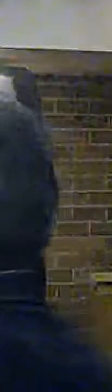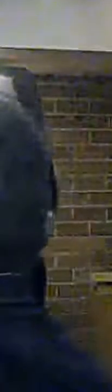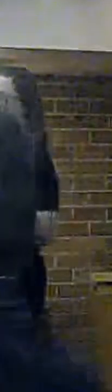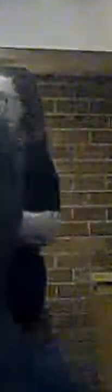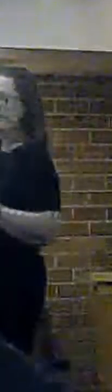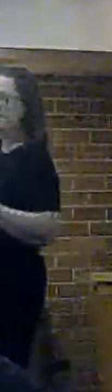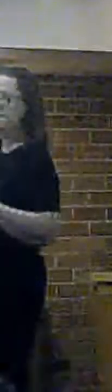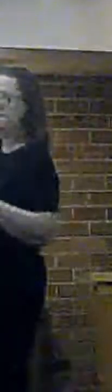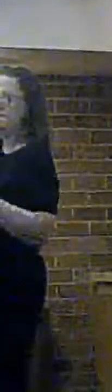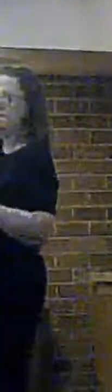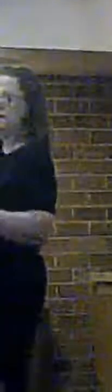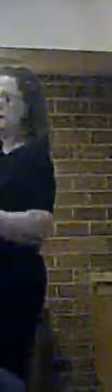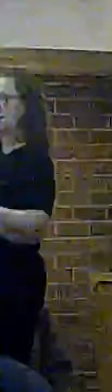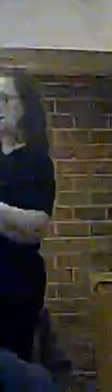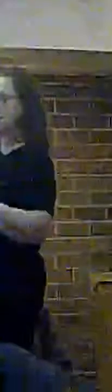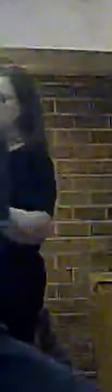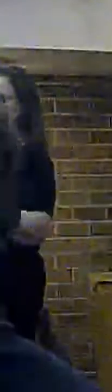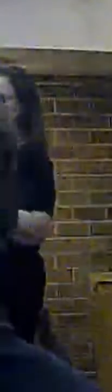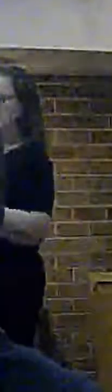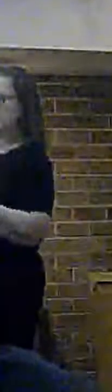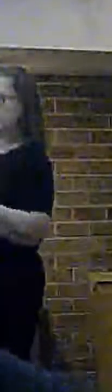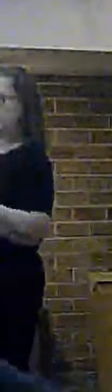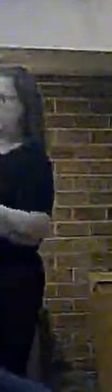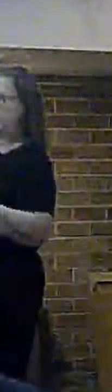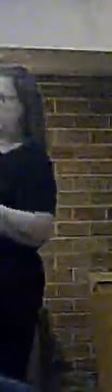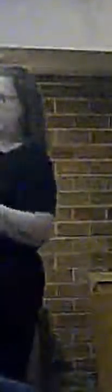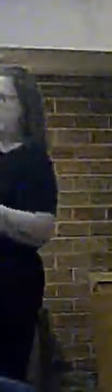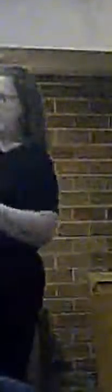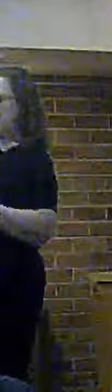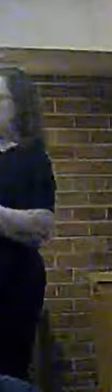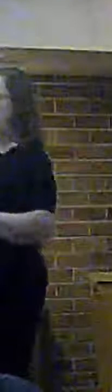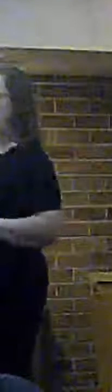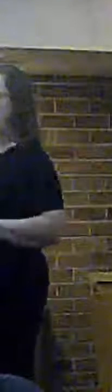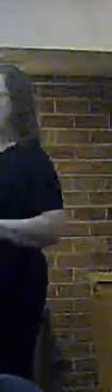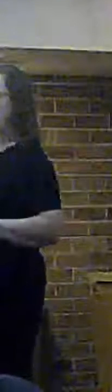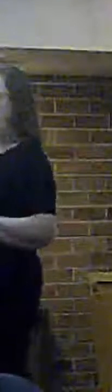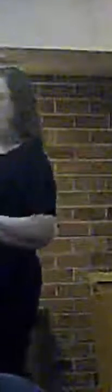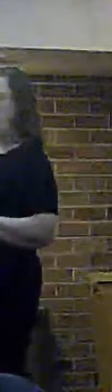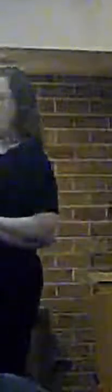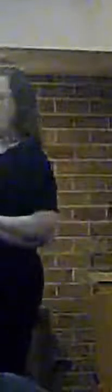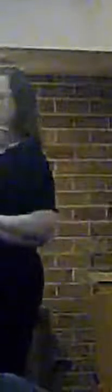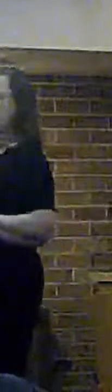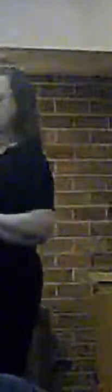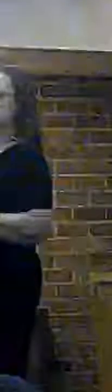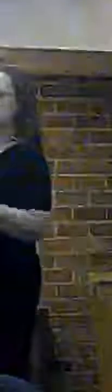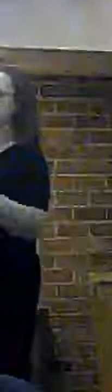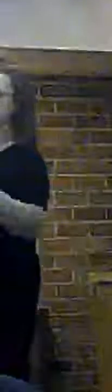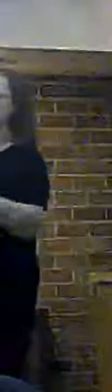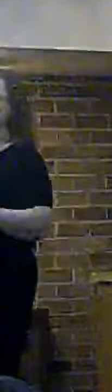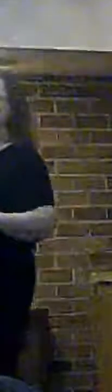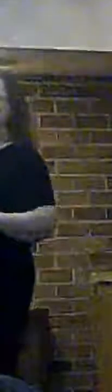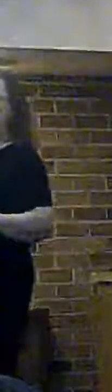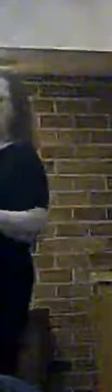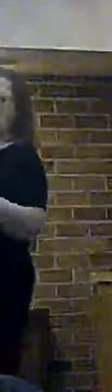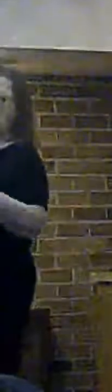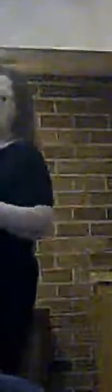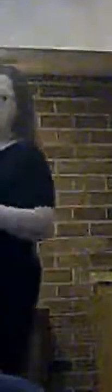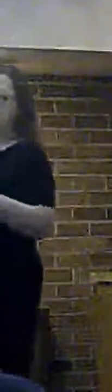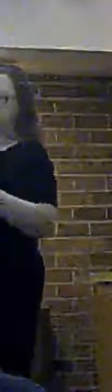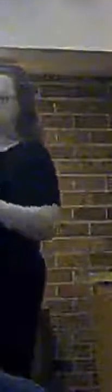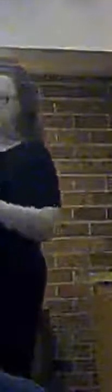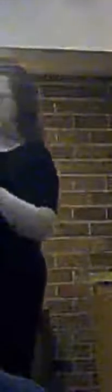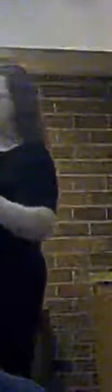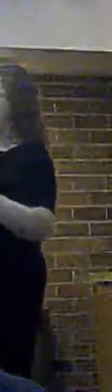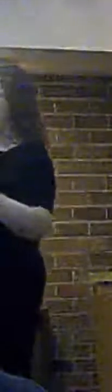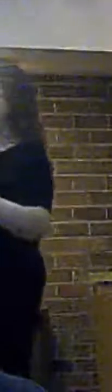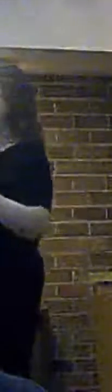and clearly the risk from the fire engine is no greater than the risk from